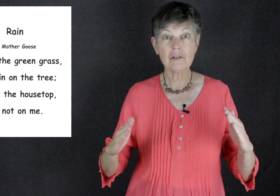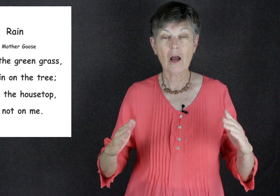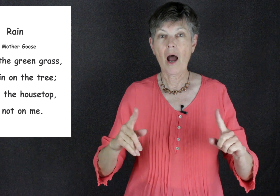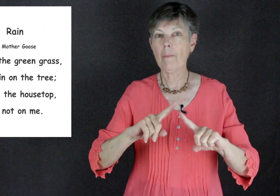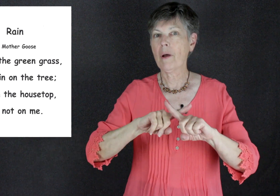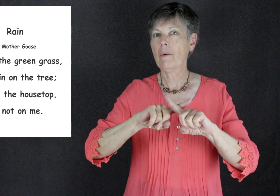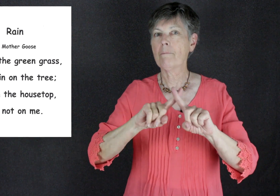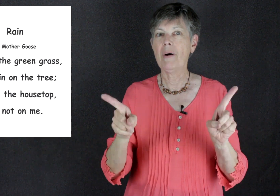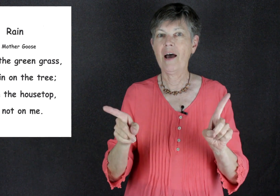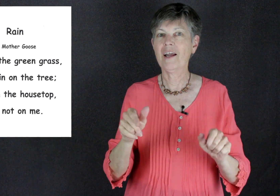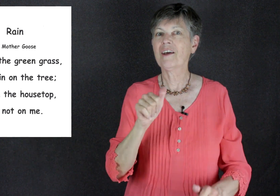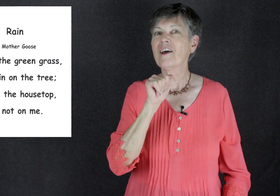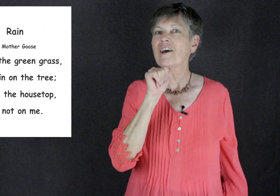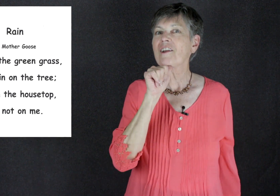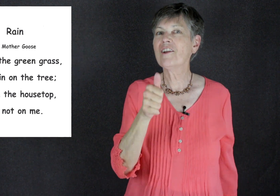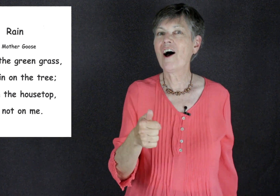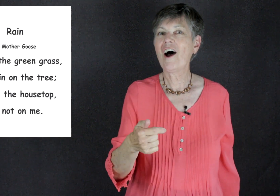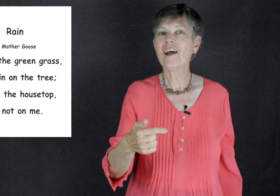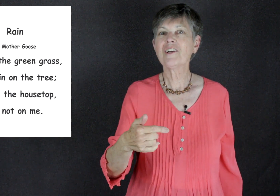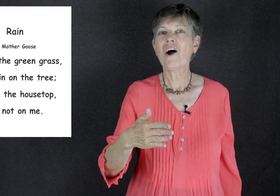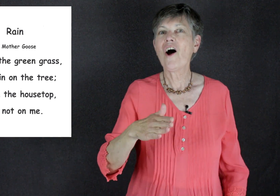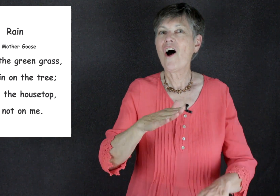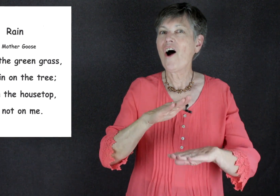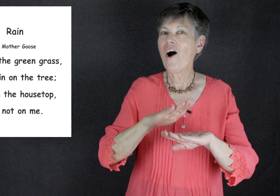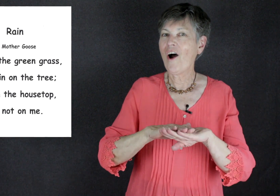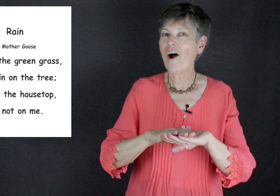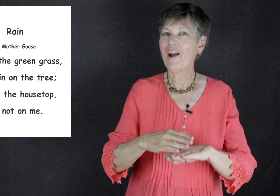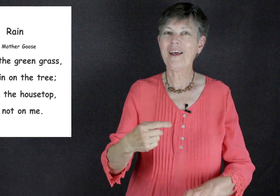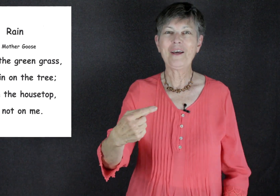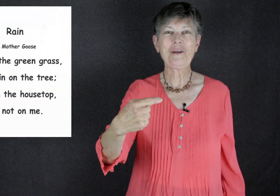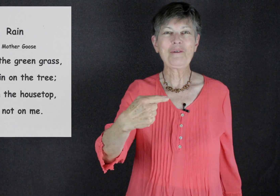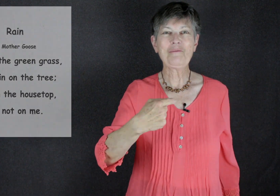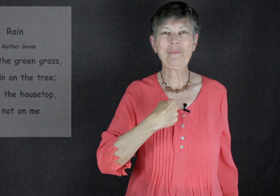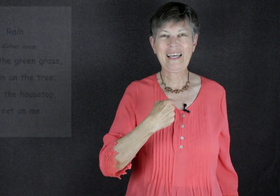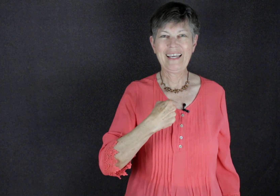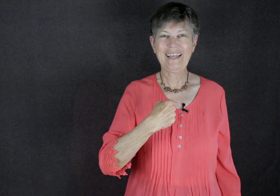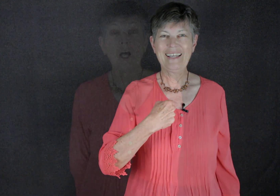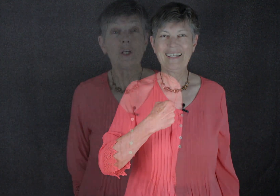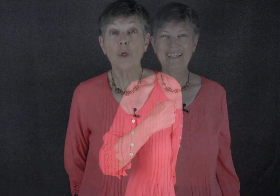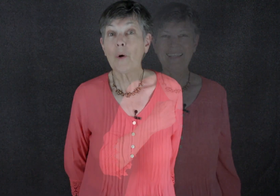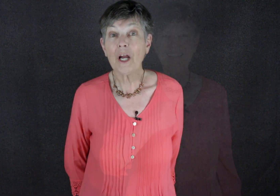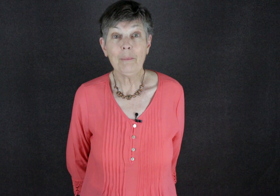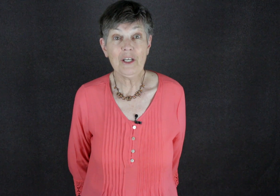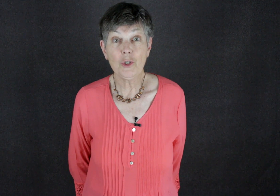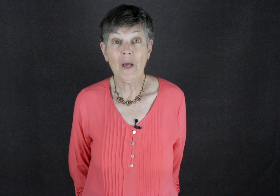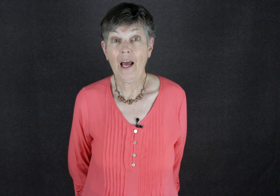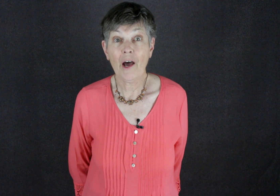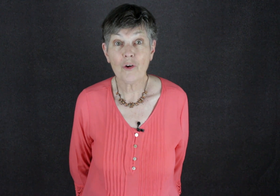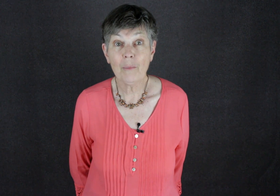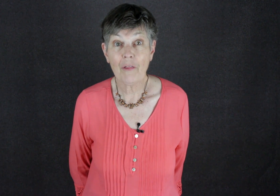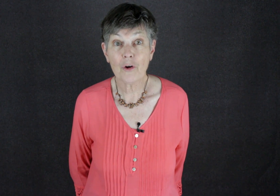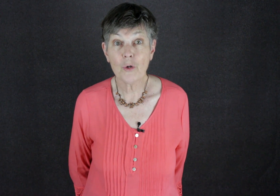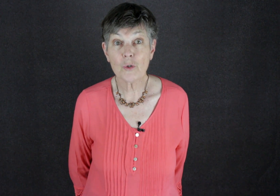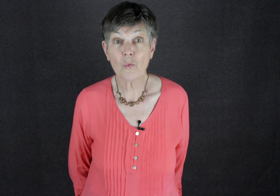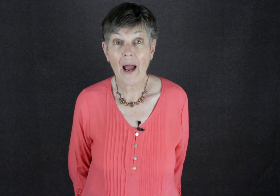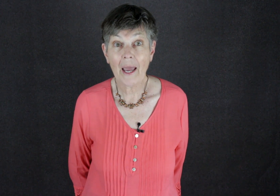top but not on me so we're going to be doing other Mother Goose rhymes